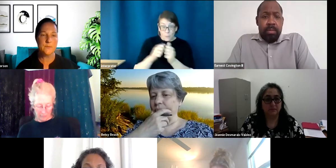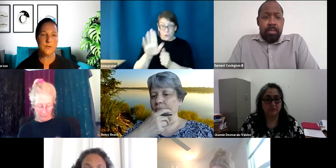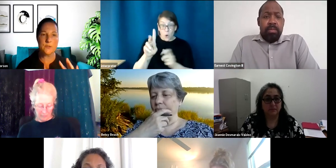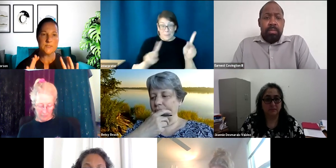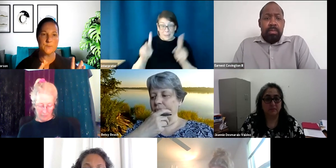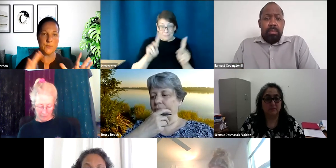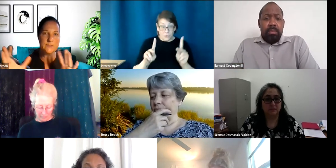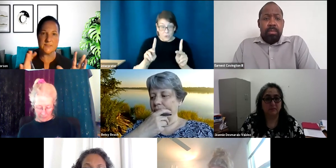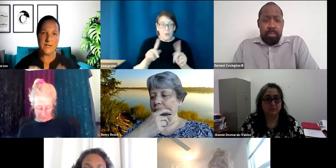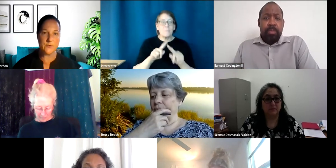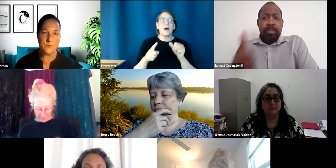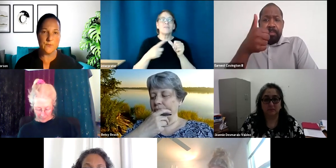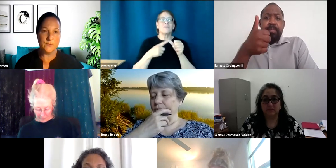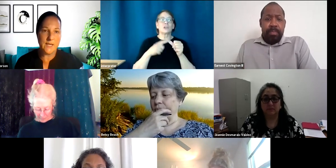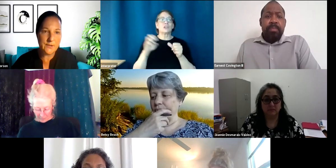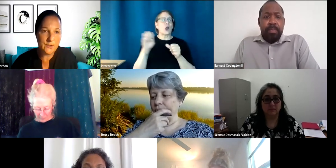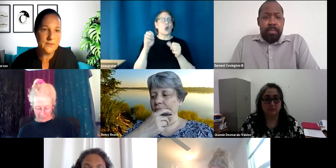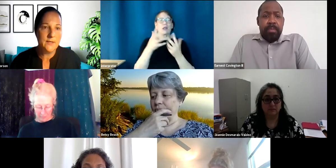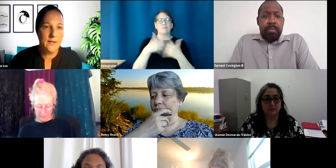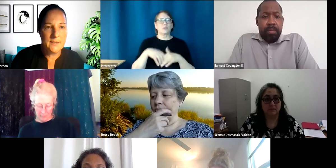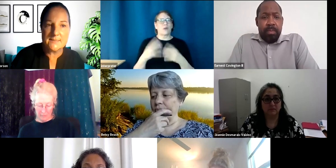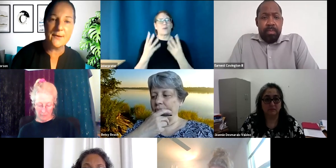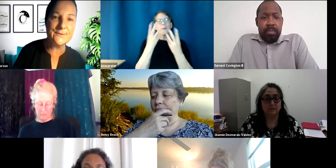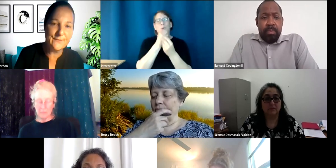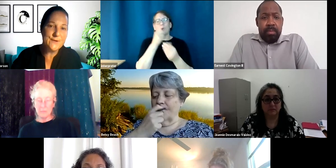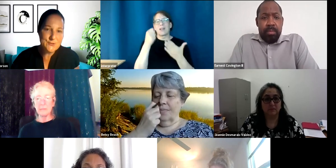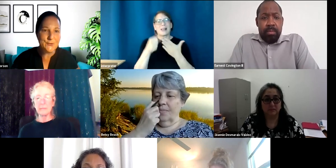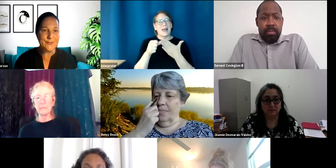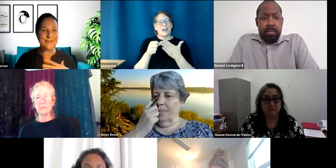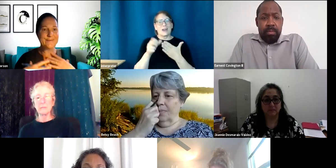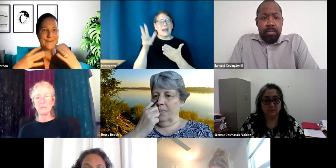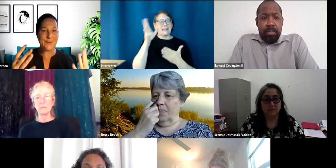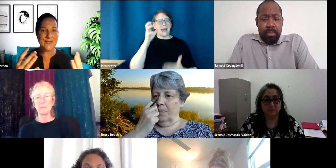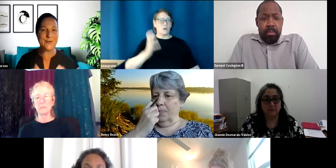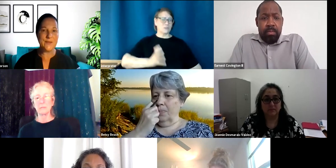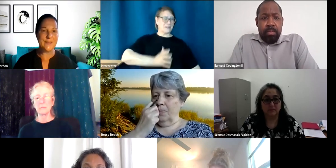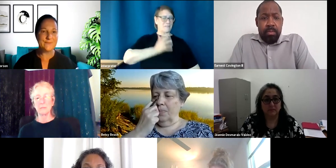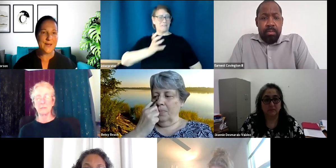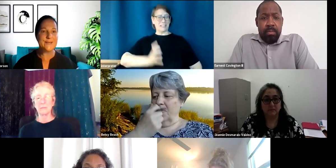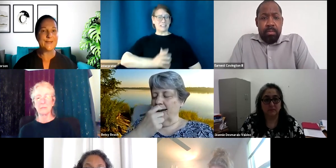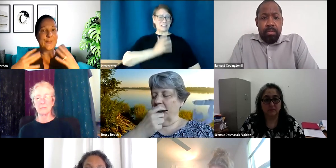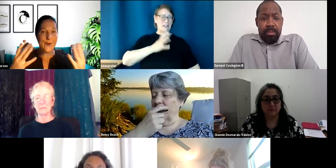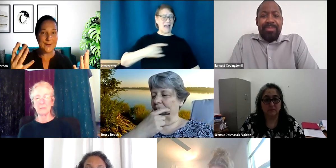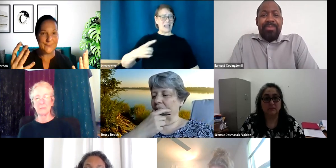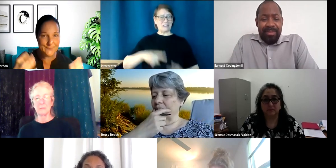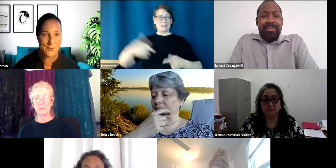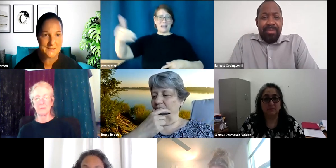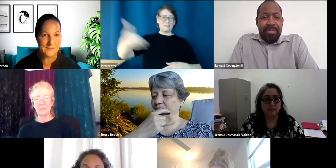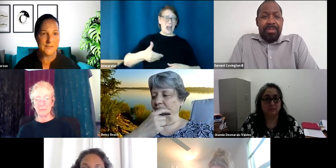But Ernest put together a beautiful letter and it sounds official and you know, like you're being invited and thought of personally.